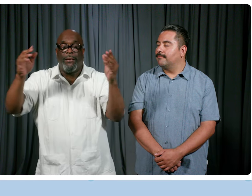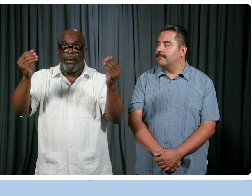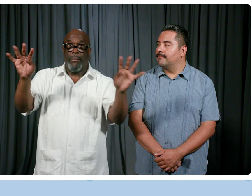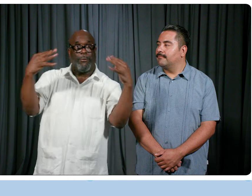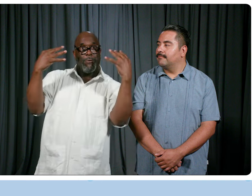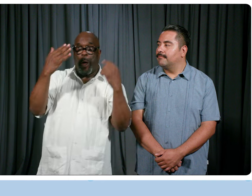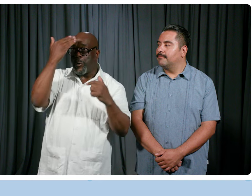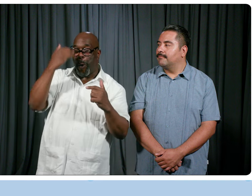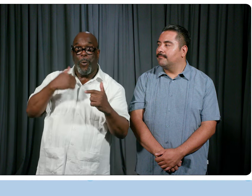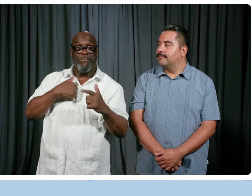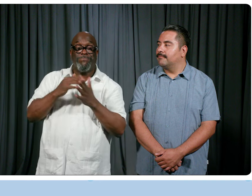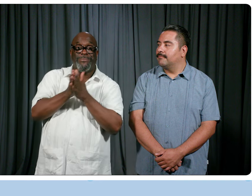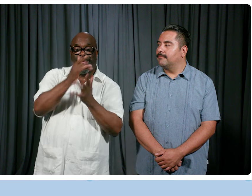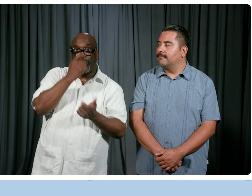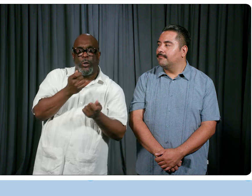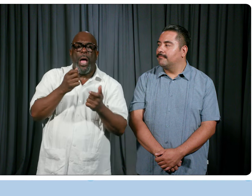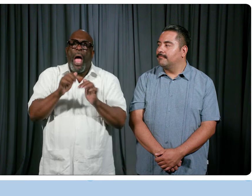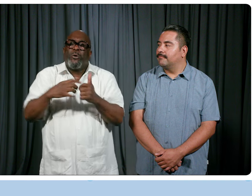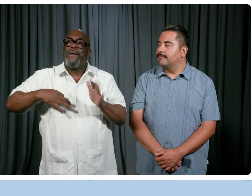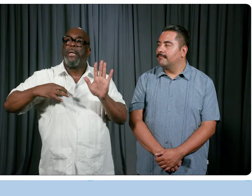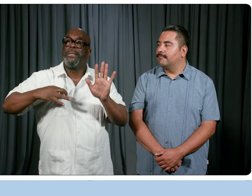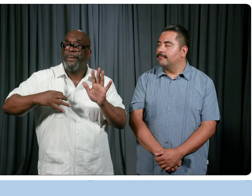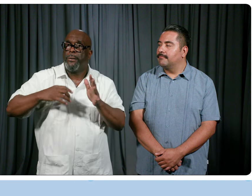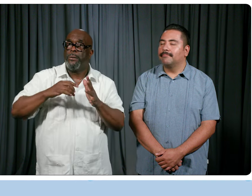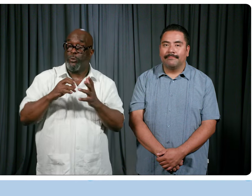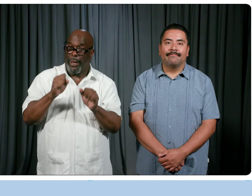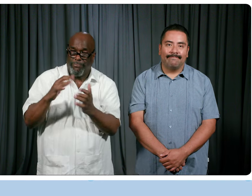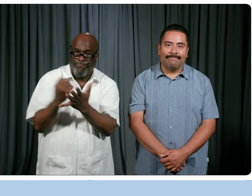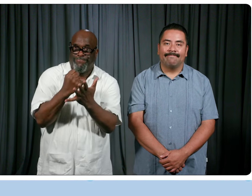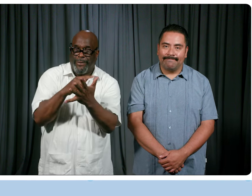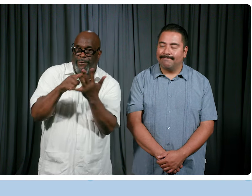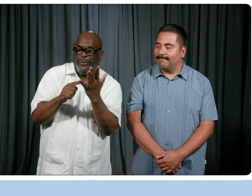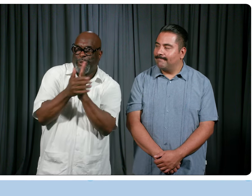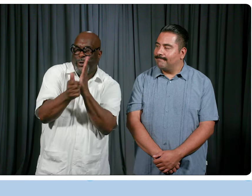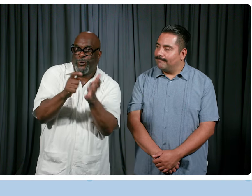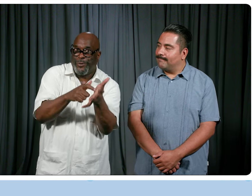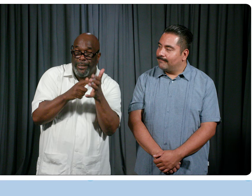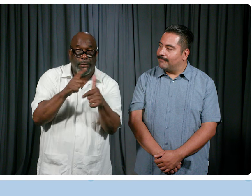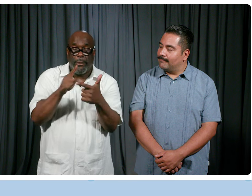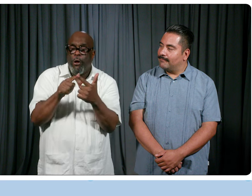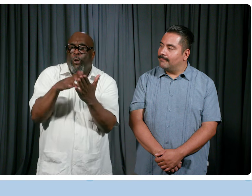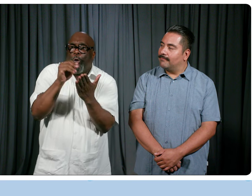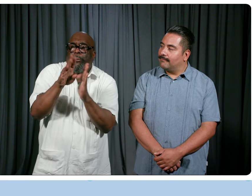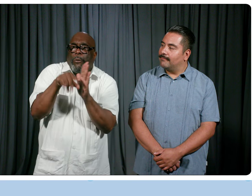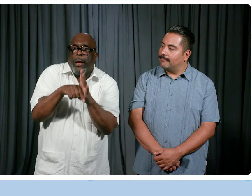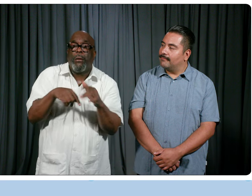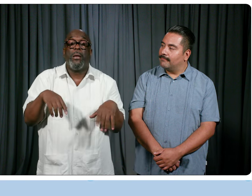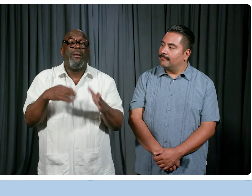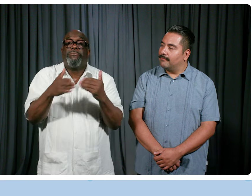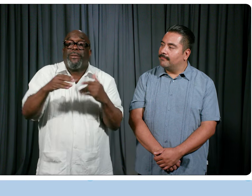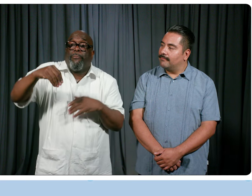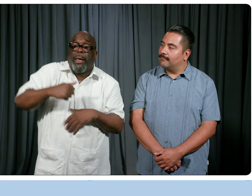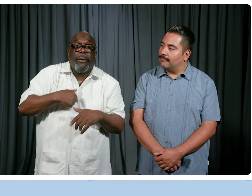you show your skills, whether it's even volunteering, you know, something of that nature. And just get those skills that you need and that background you need to build that resume, whether it's paid or